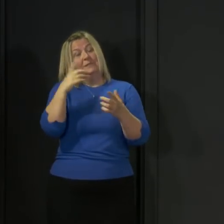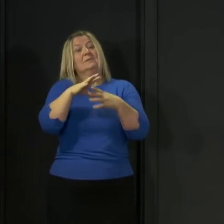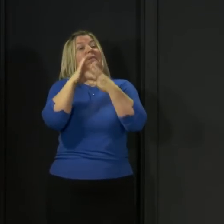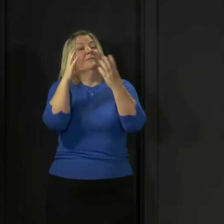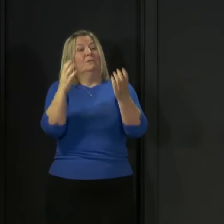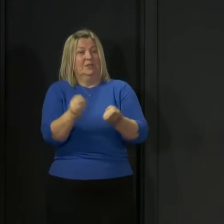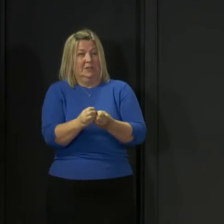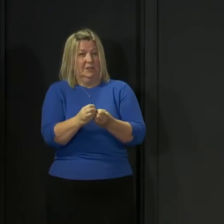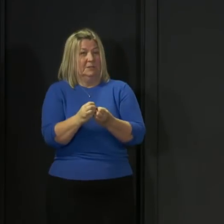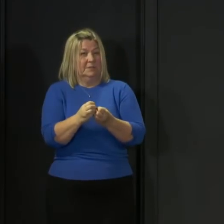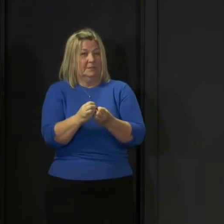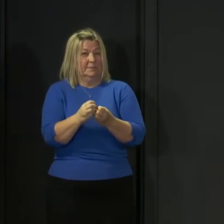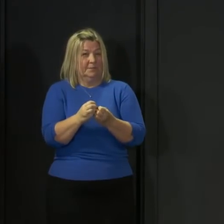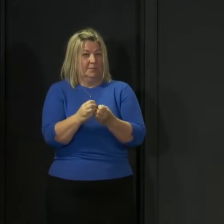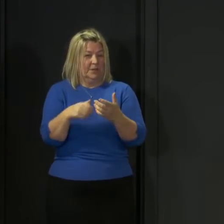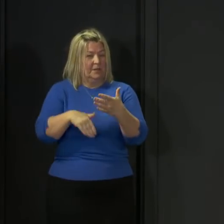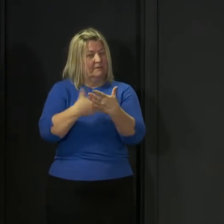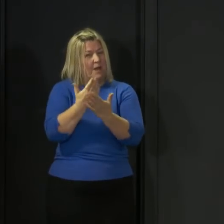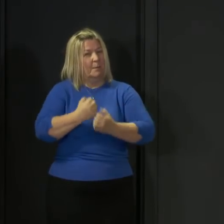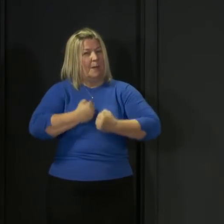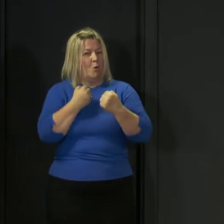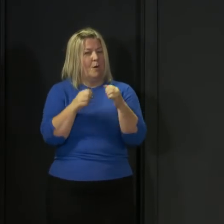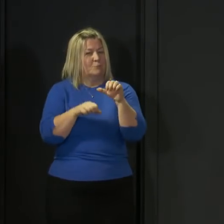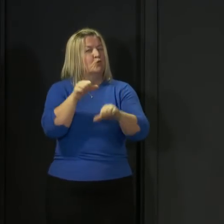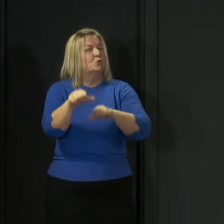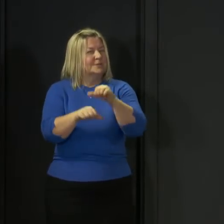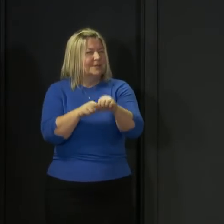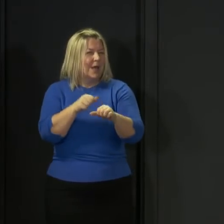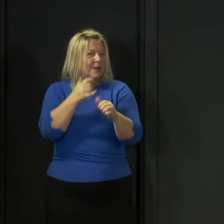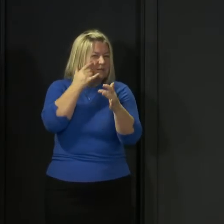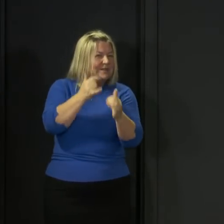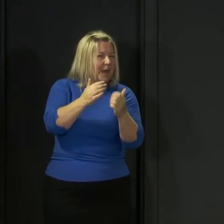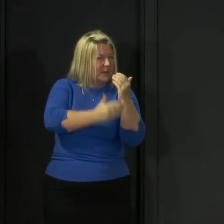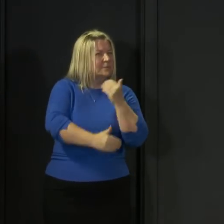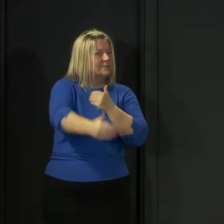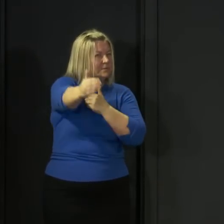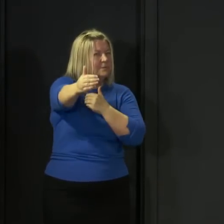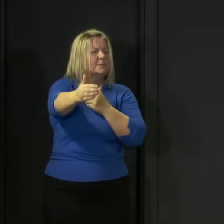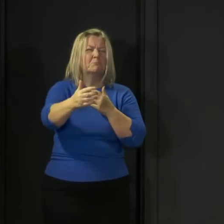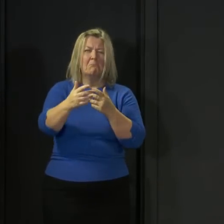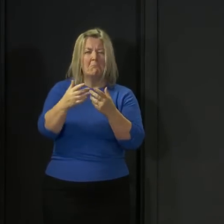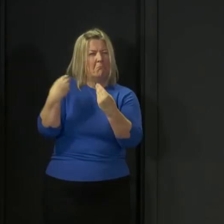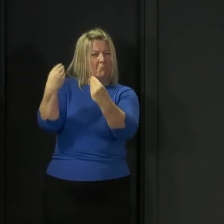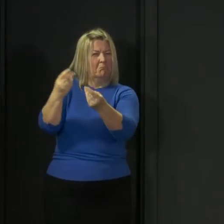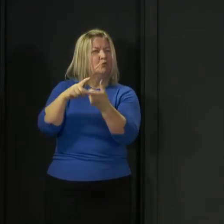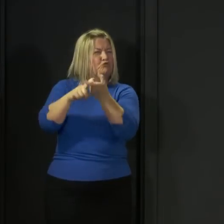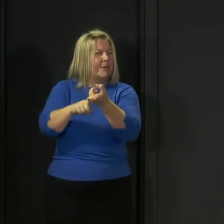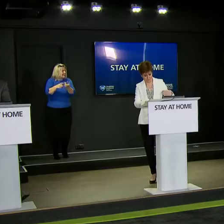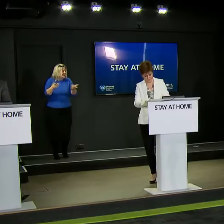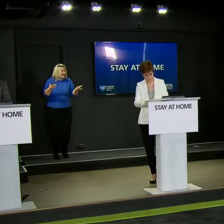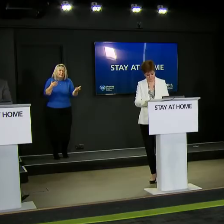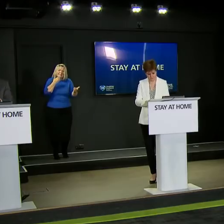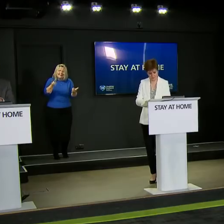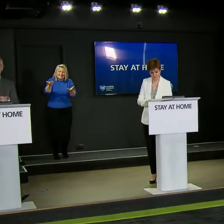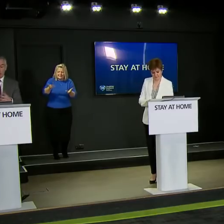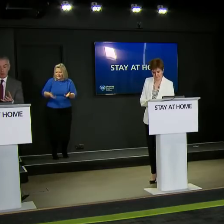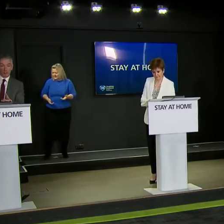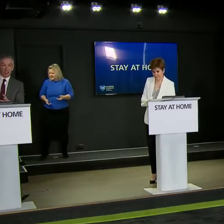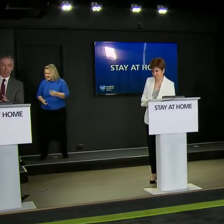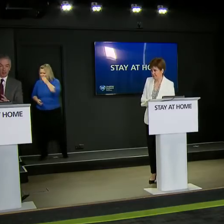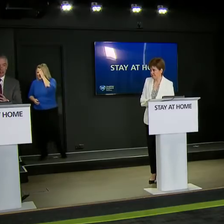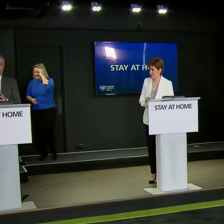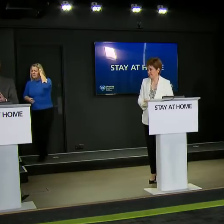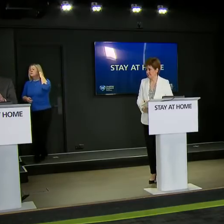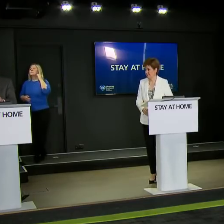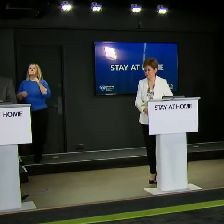our approach to testing but I'll hand over to Gregor to say a bit more about the reliability particularly in symptomatic cases So what I'm